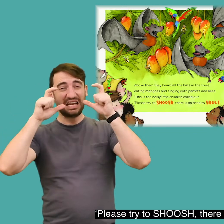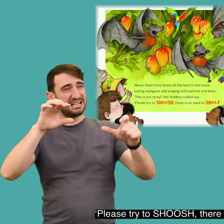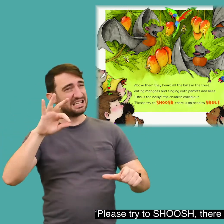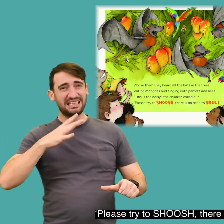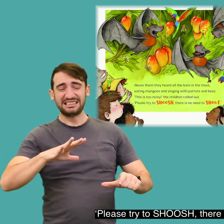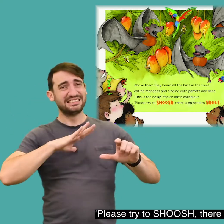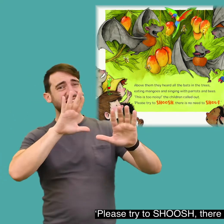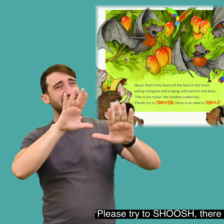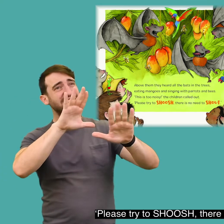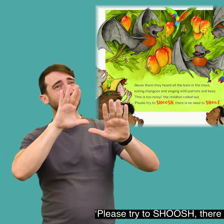shout.